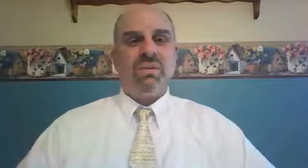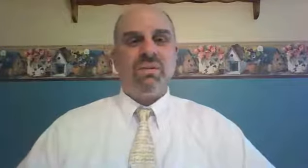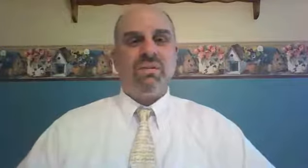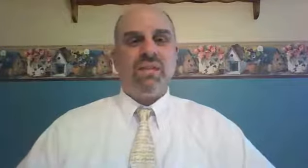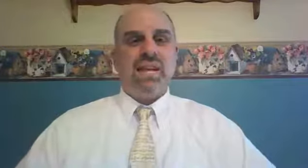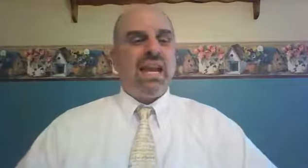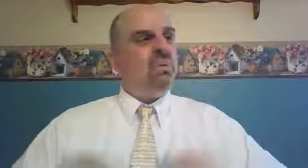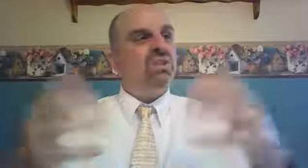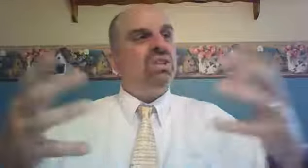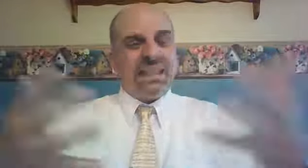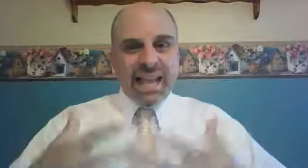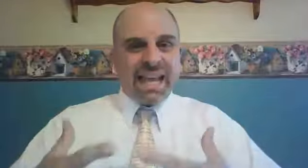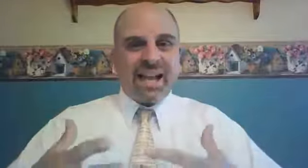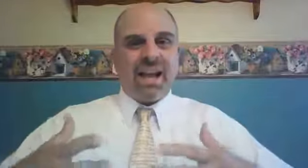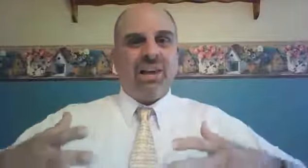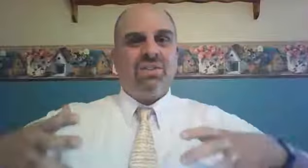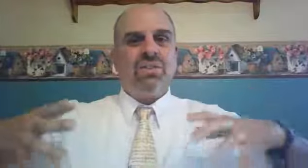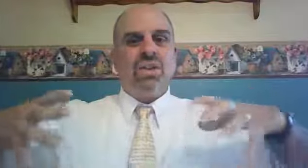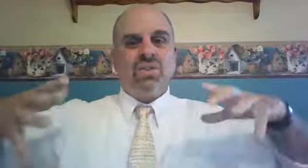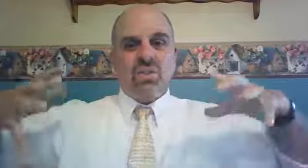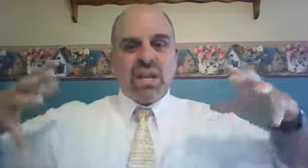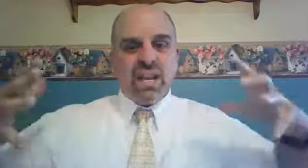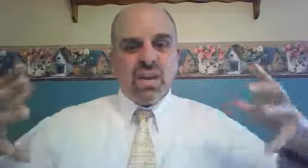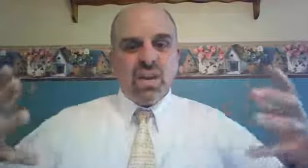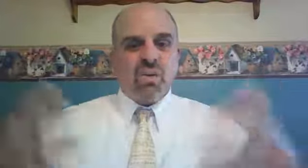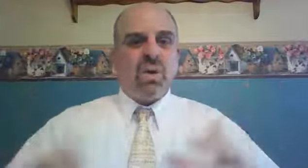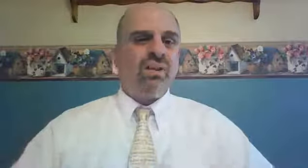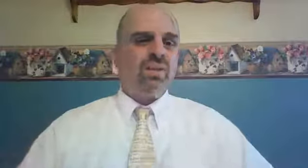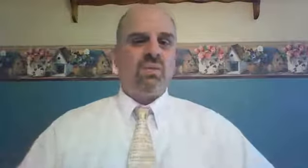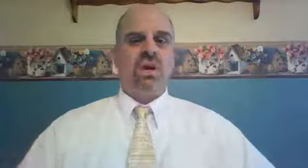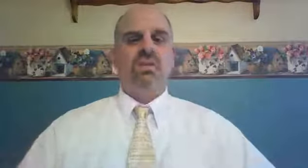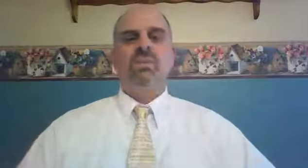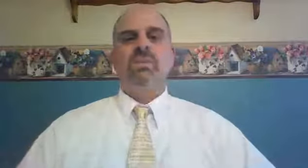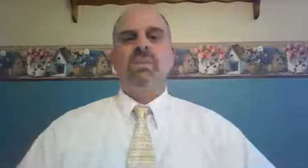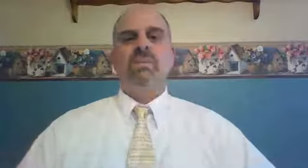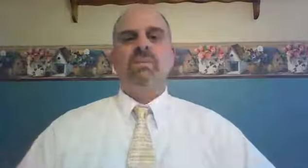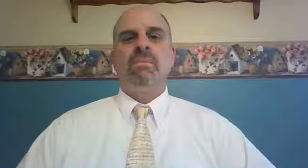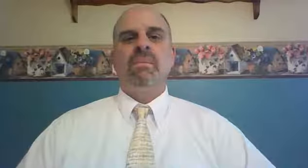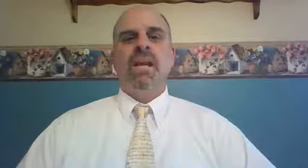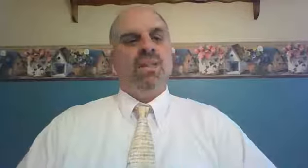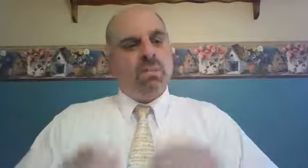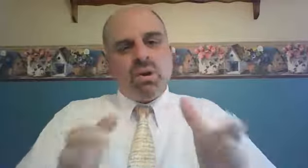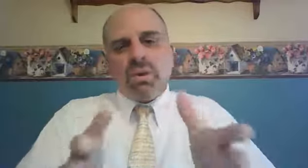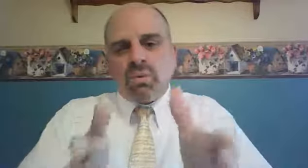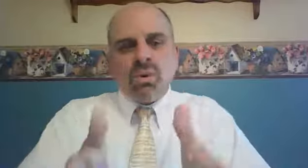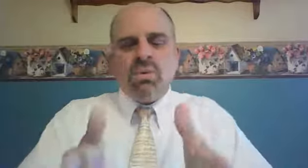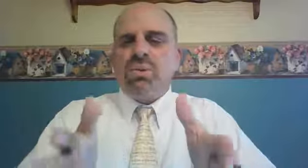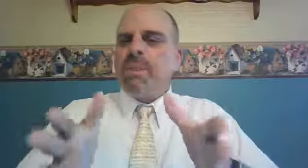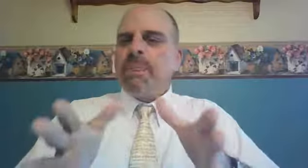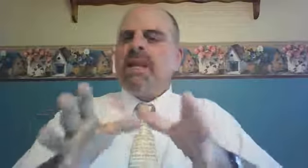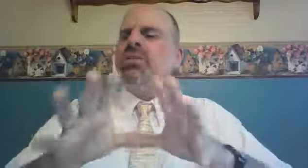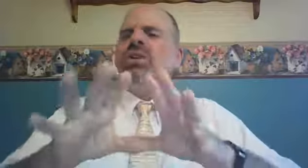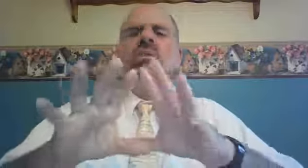He was like us so that he could rescue us. The book of Ruth is this